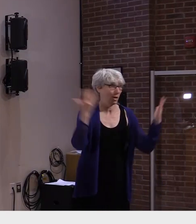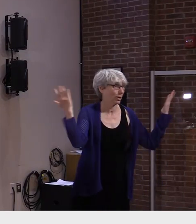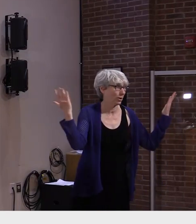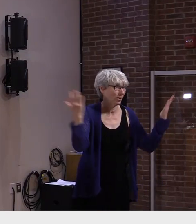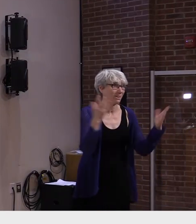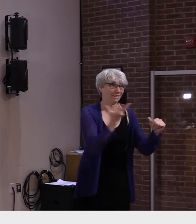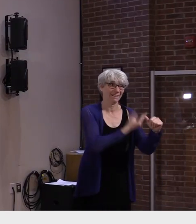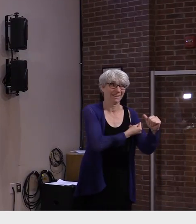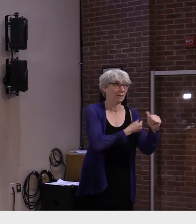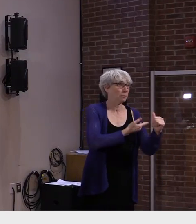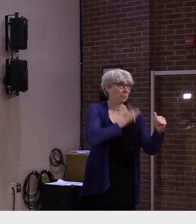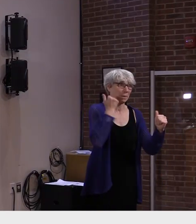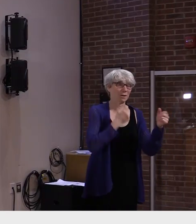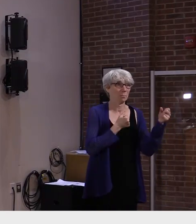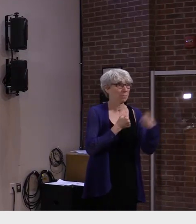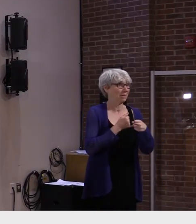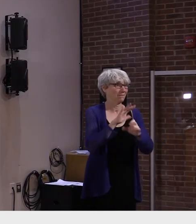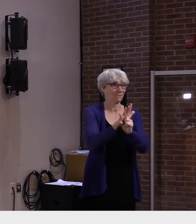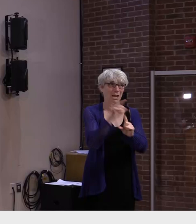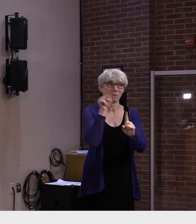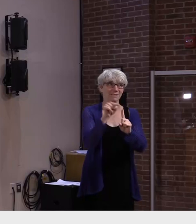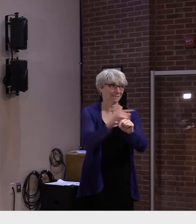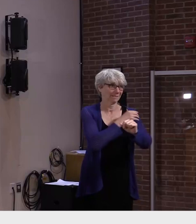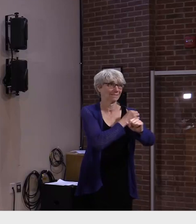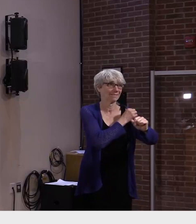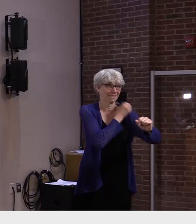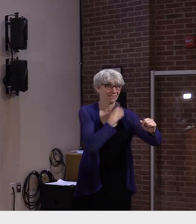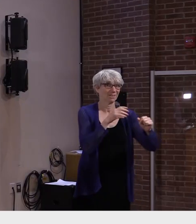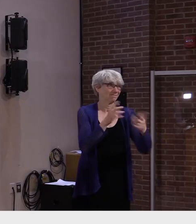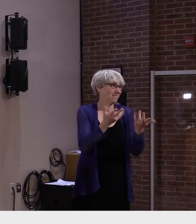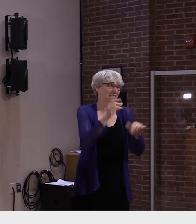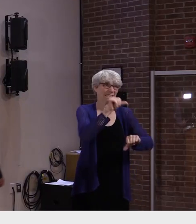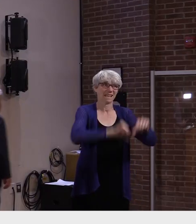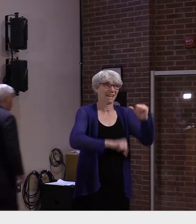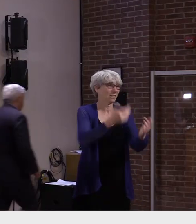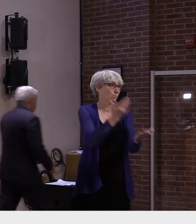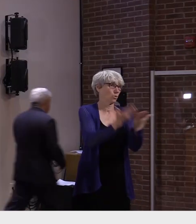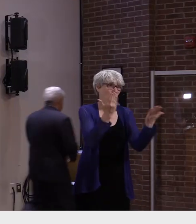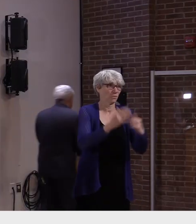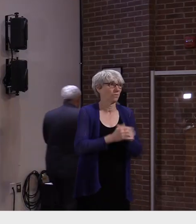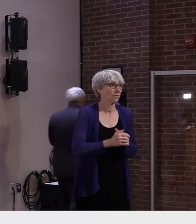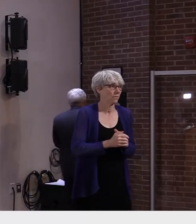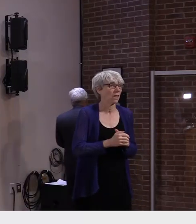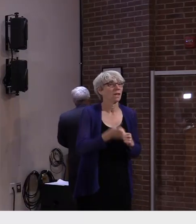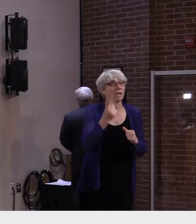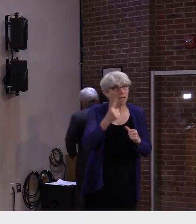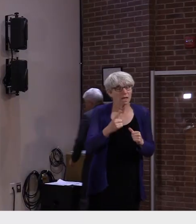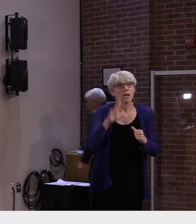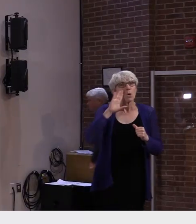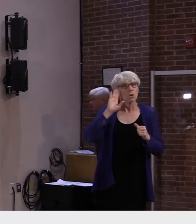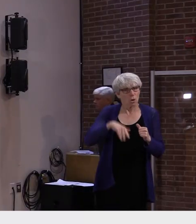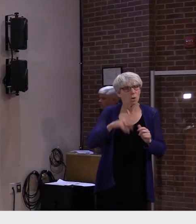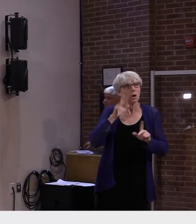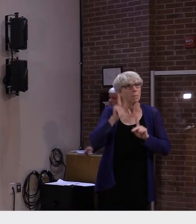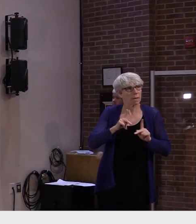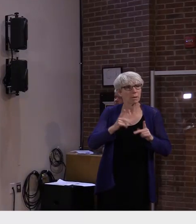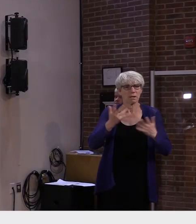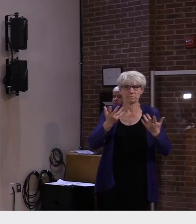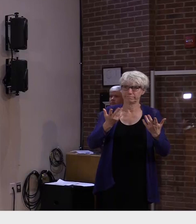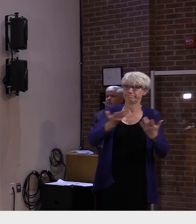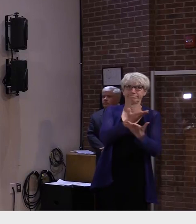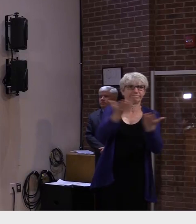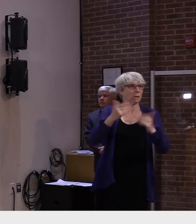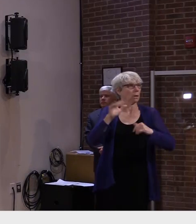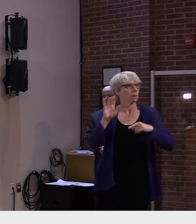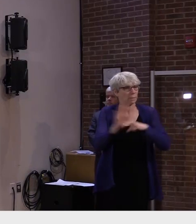in the meantime each of us have our own situations and day-to-day activities days into which we once